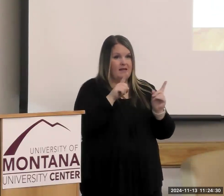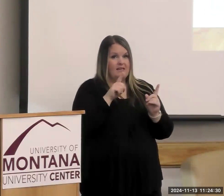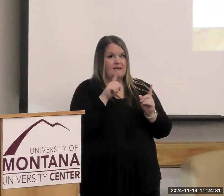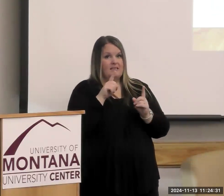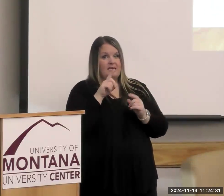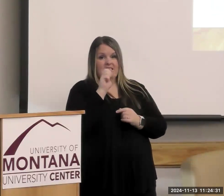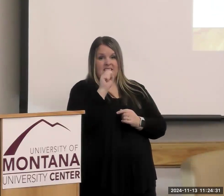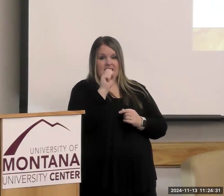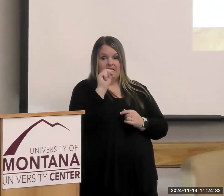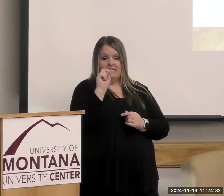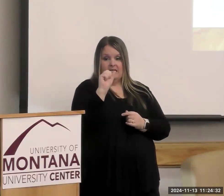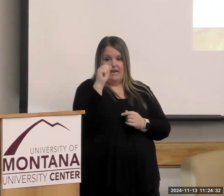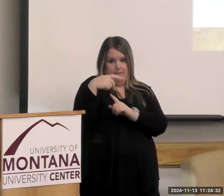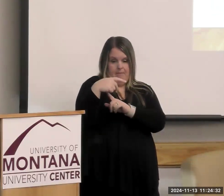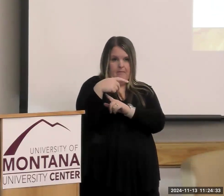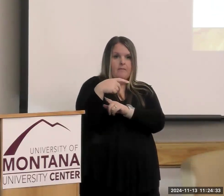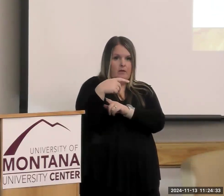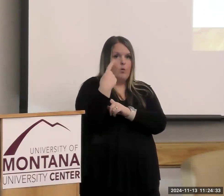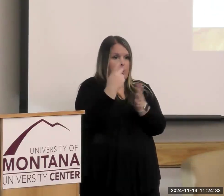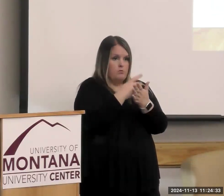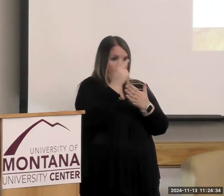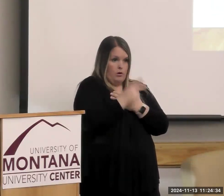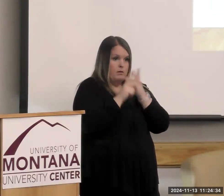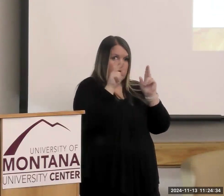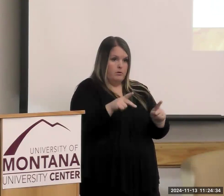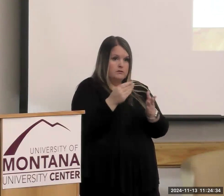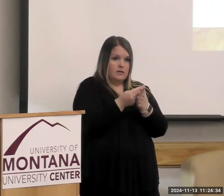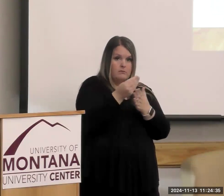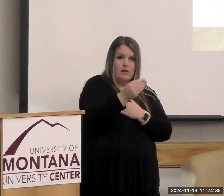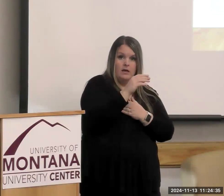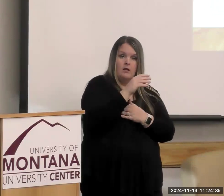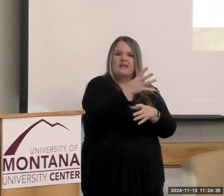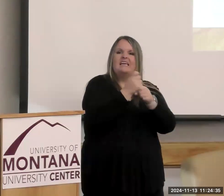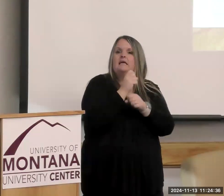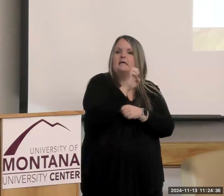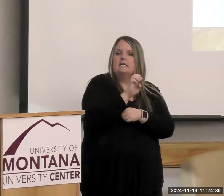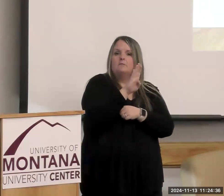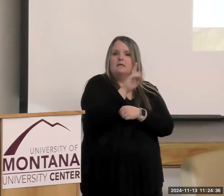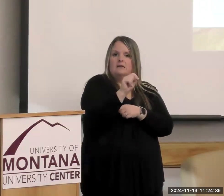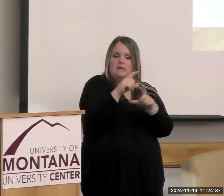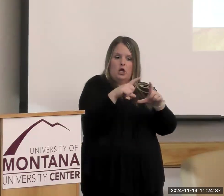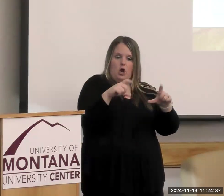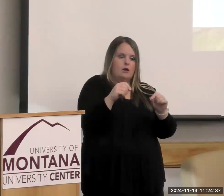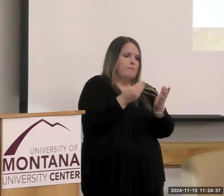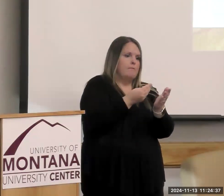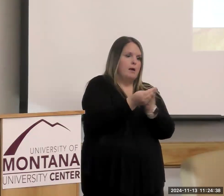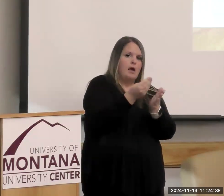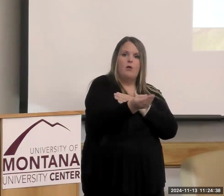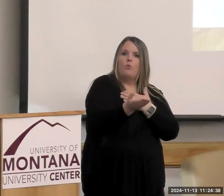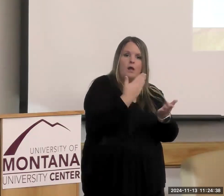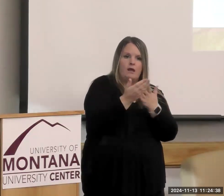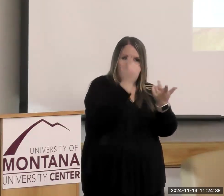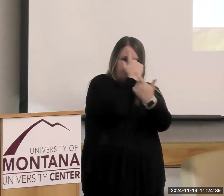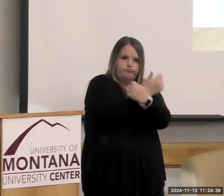SNAP is the one program a person can get an EBT card if they're eligible, and they can buy whatever foods they choose.